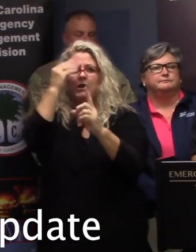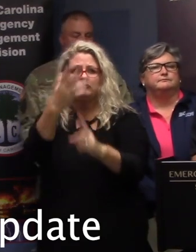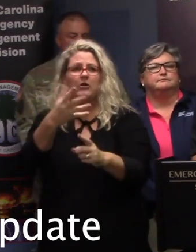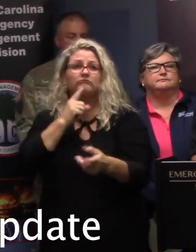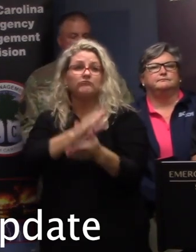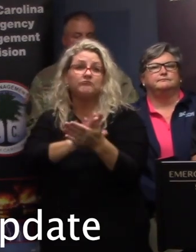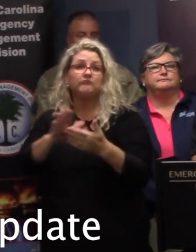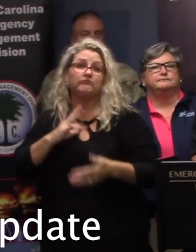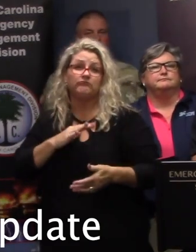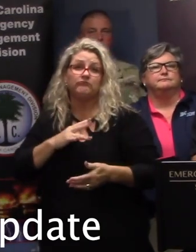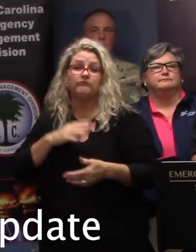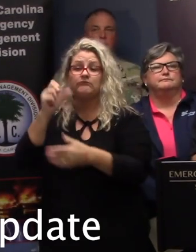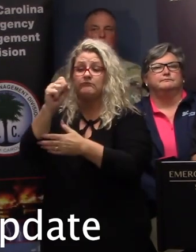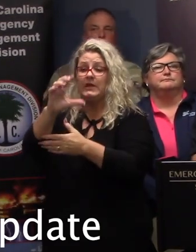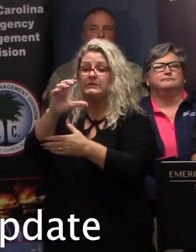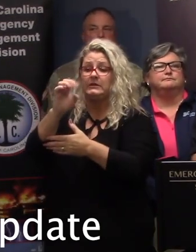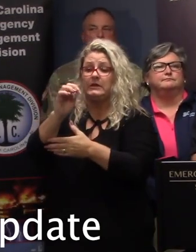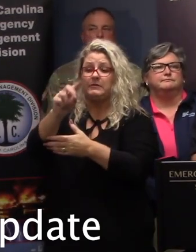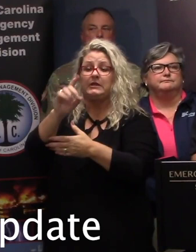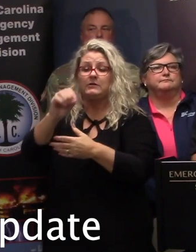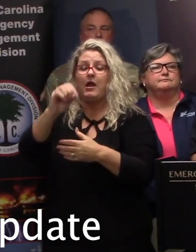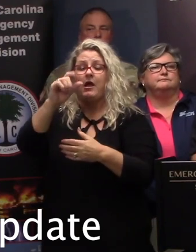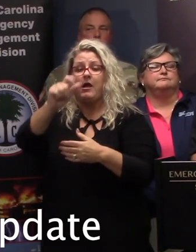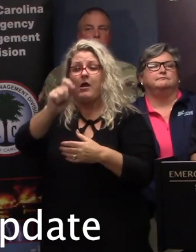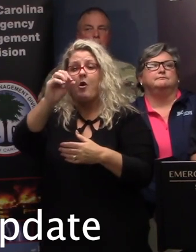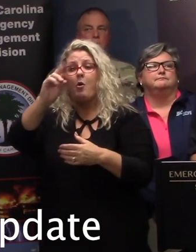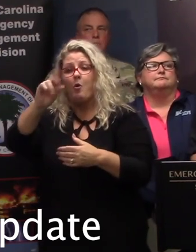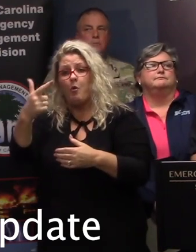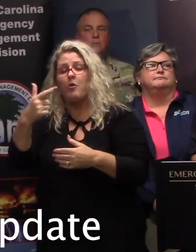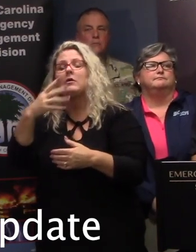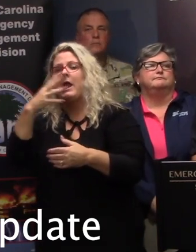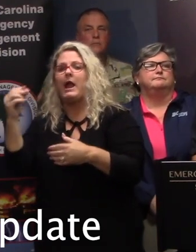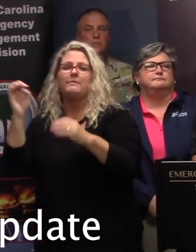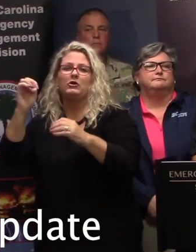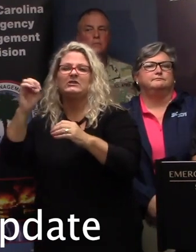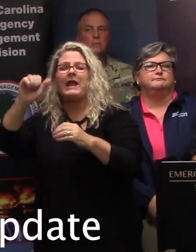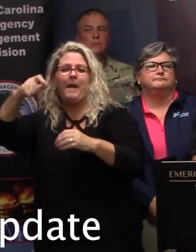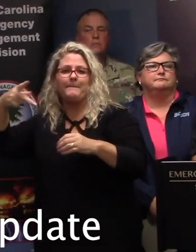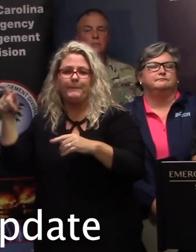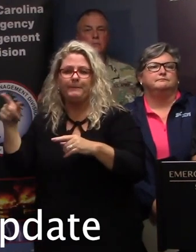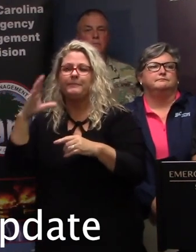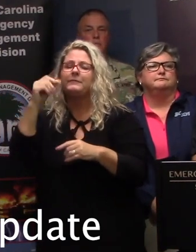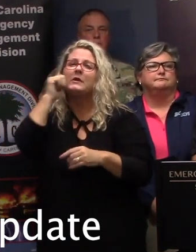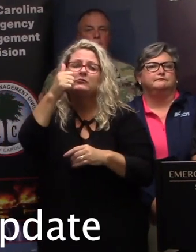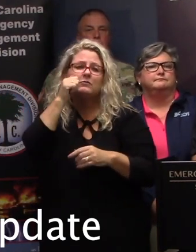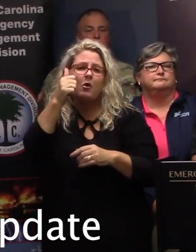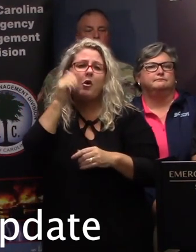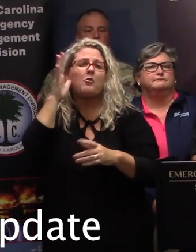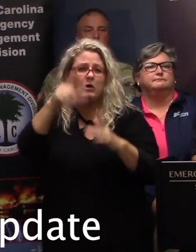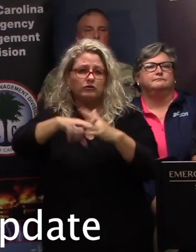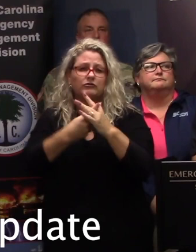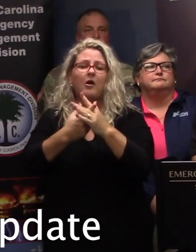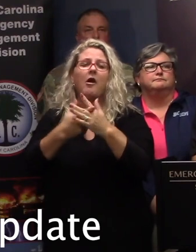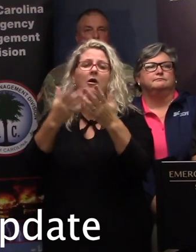both scmd.org and our mobile emergency manager app. We also have the, tomorrow we'll start operating the